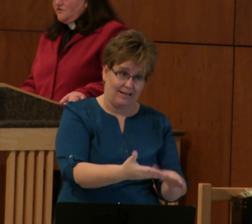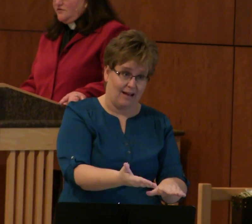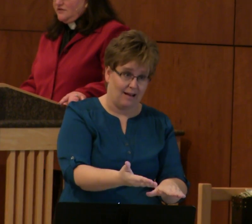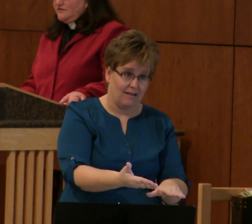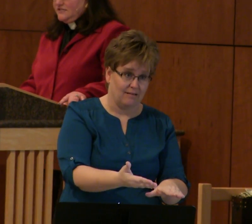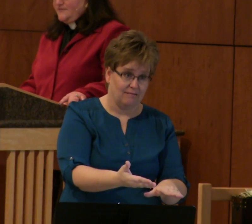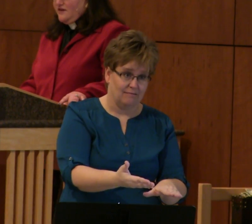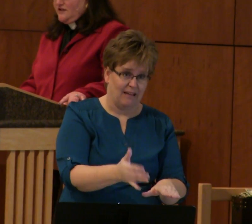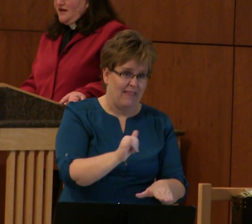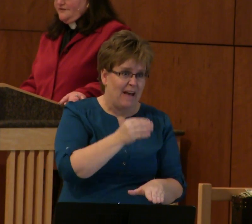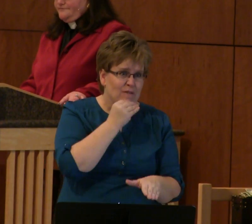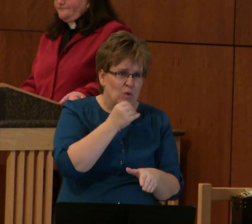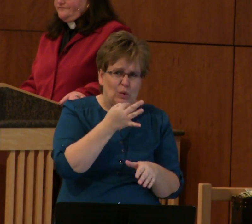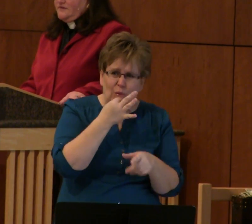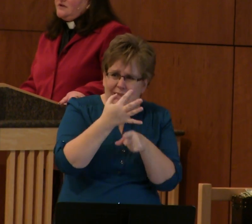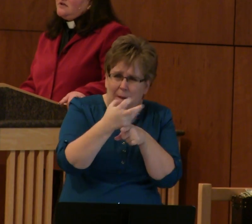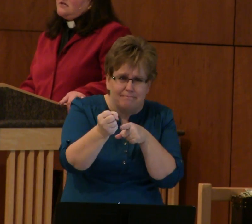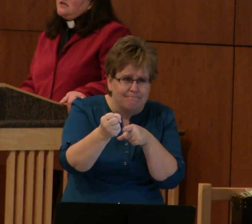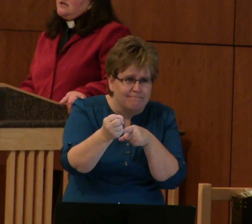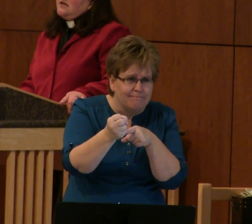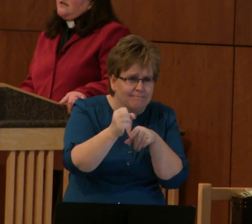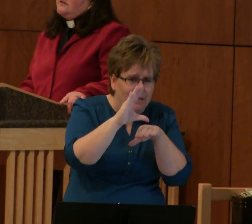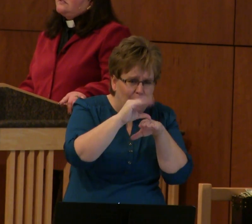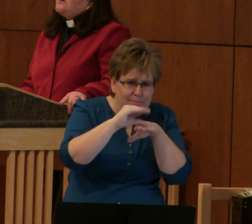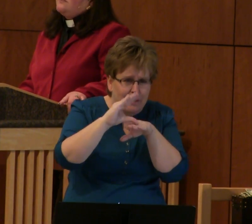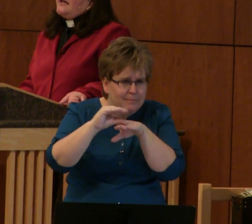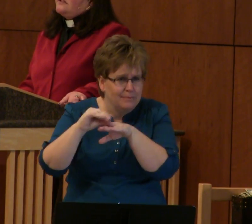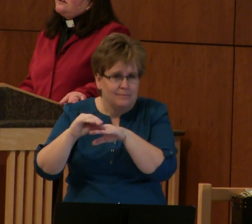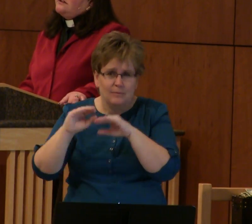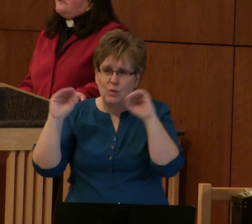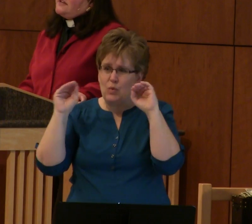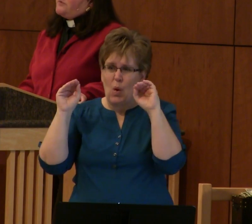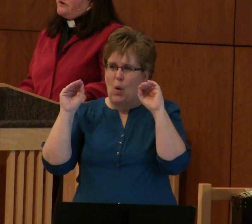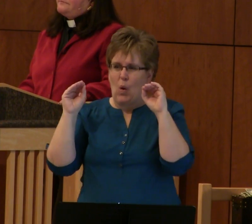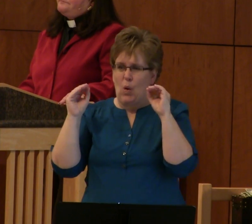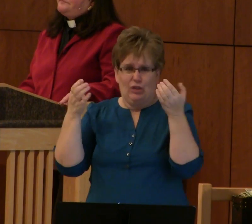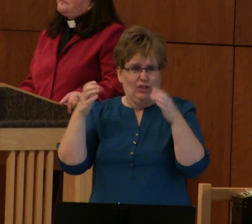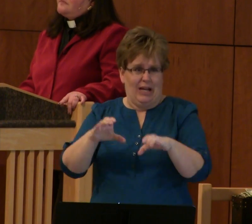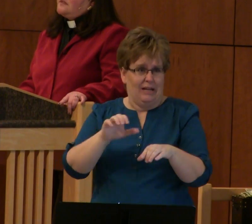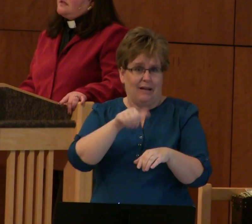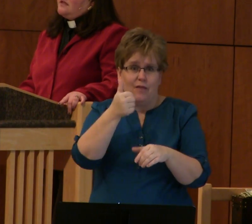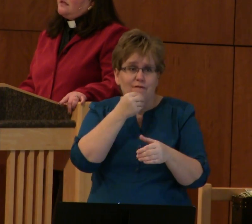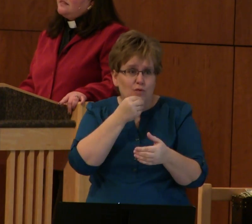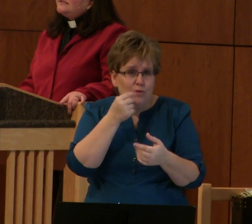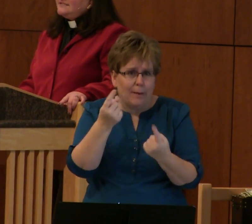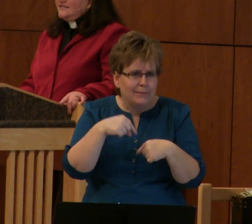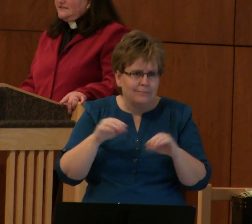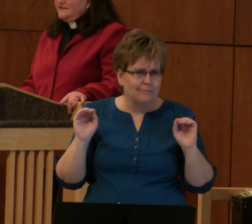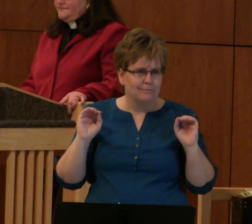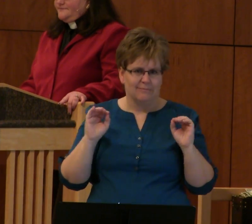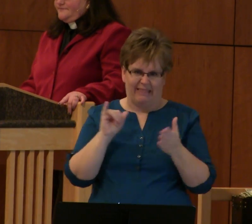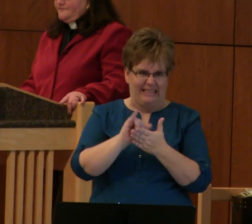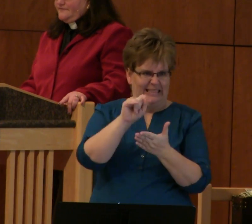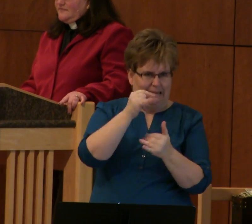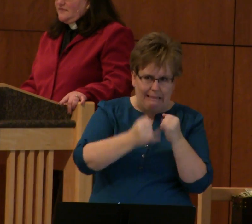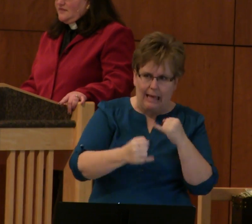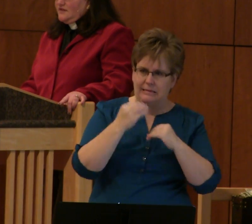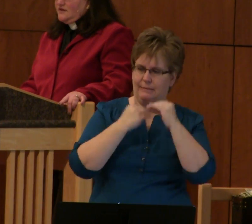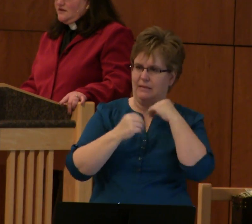The food is about gone. There's no likelihood of any more. This is it.